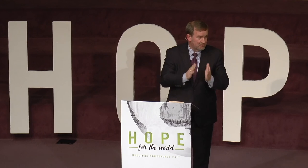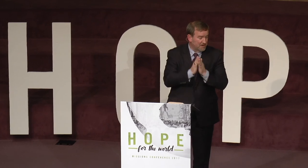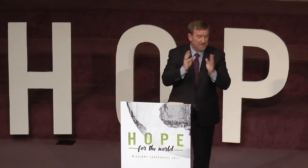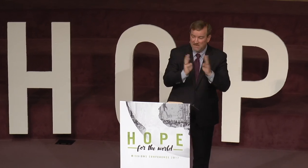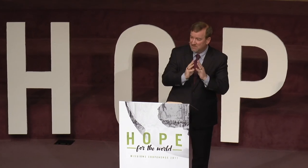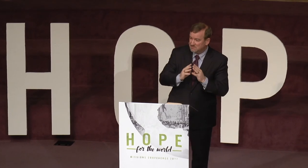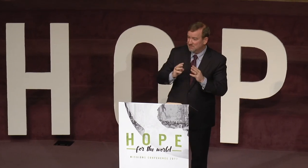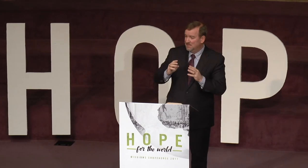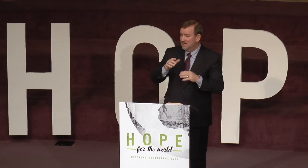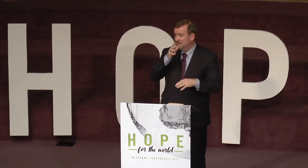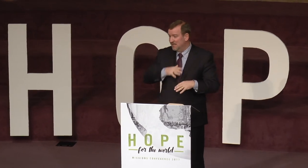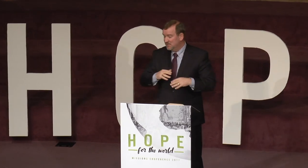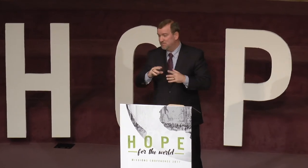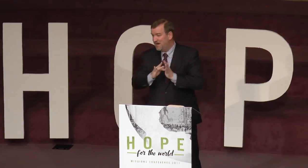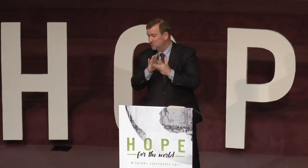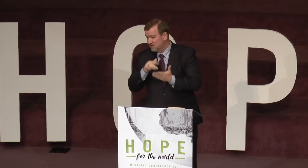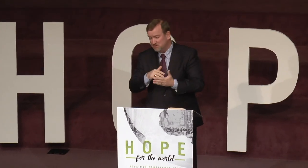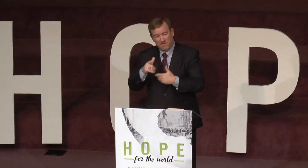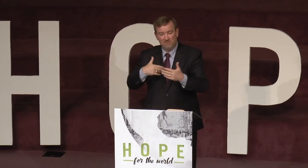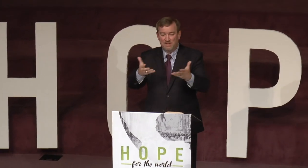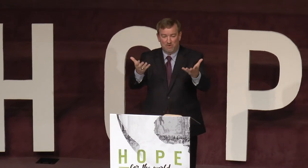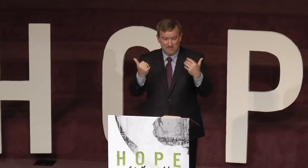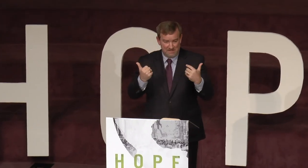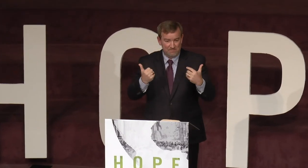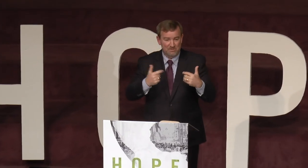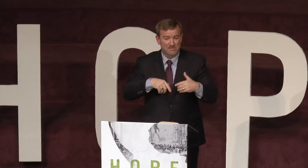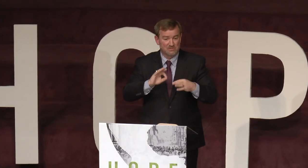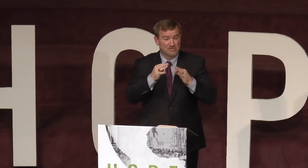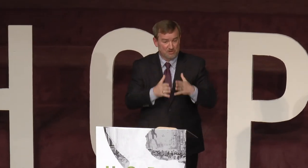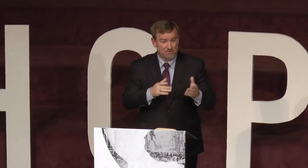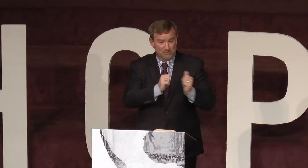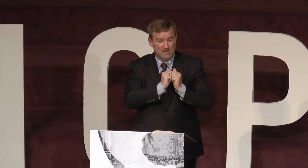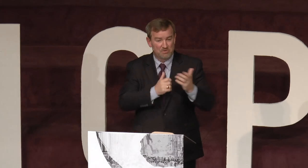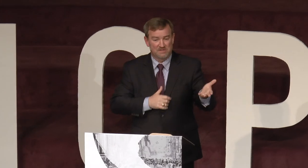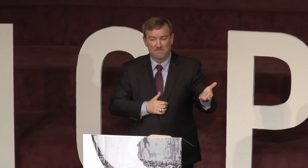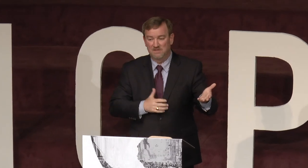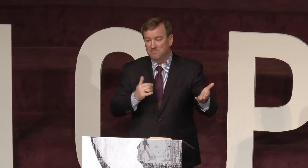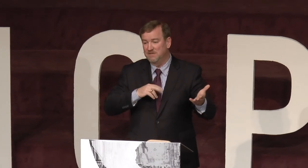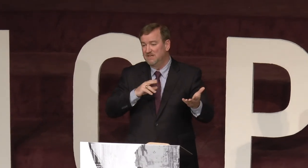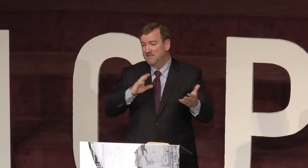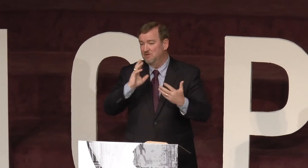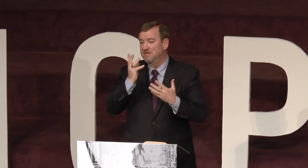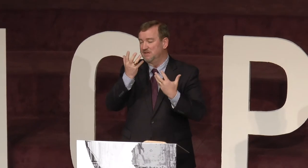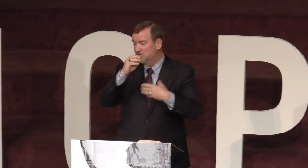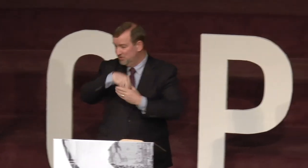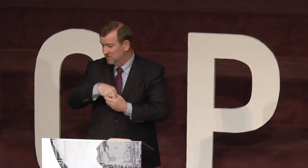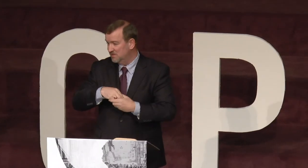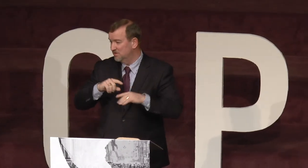prayer meetings and ladies' Bible studies. Whatever they want to come to, there's an interpreter who will come with them, and they'll be included in the